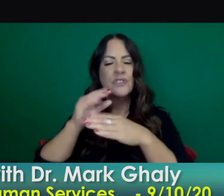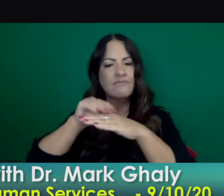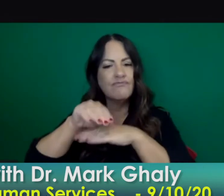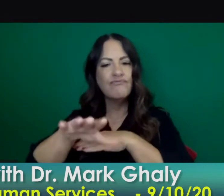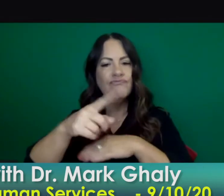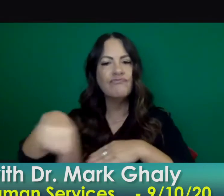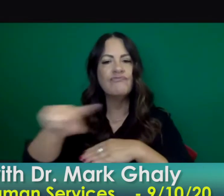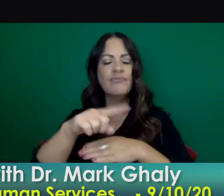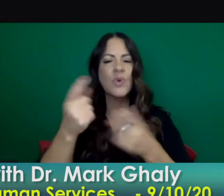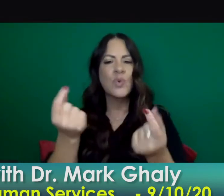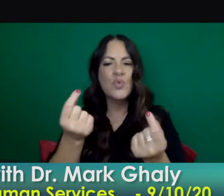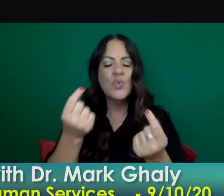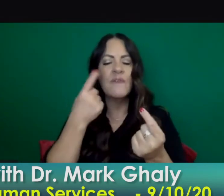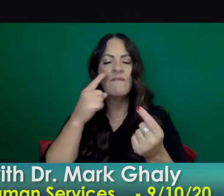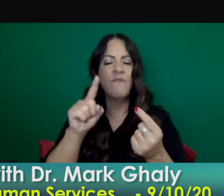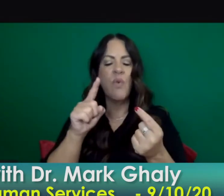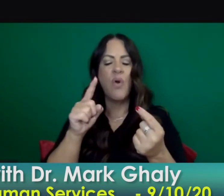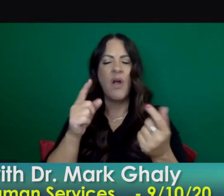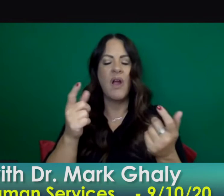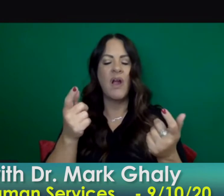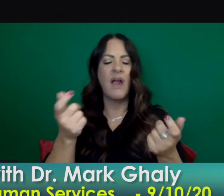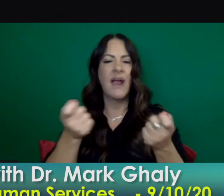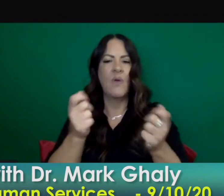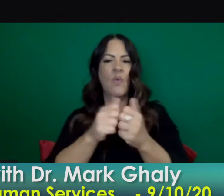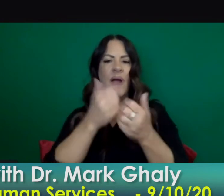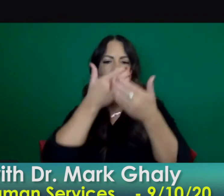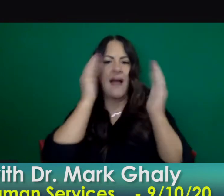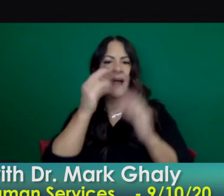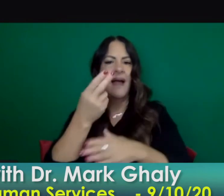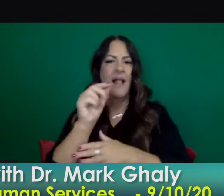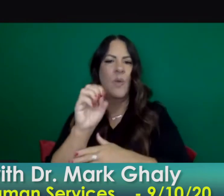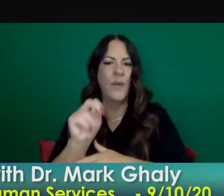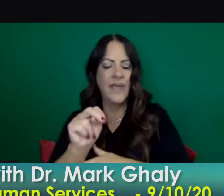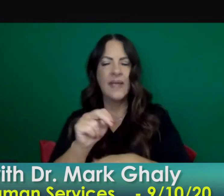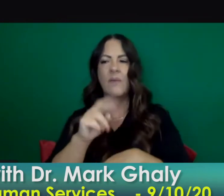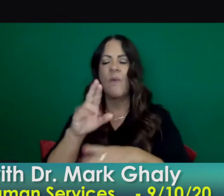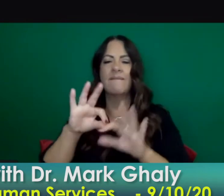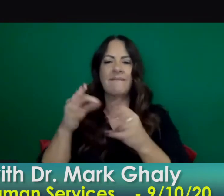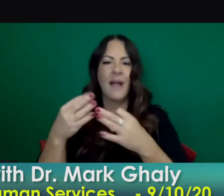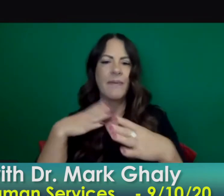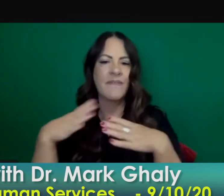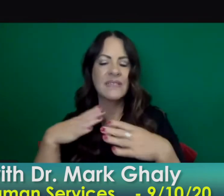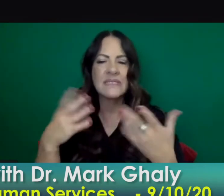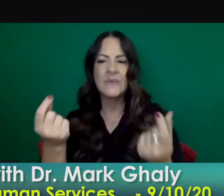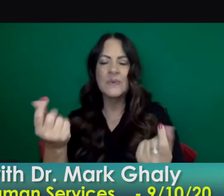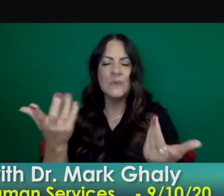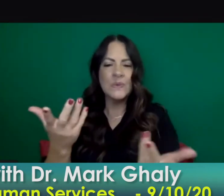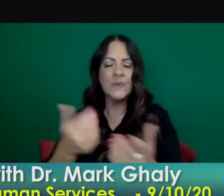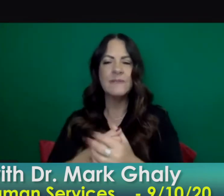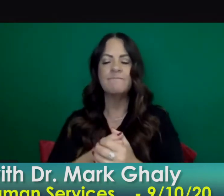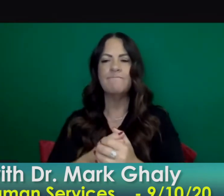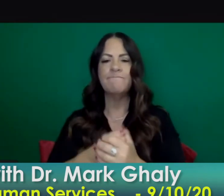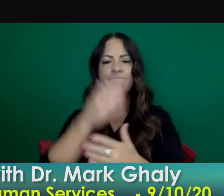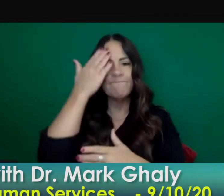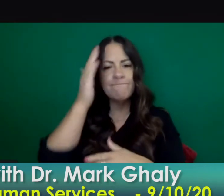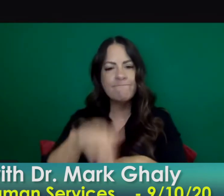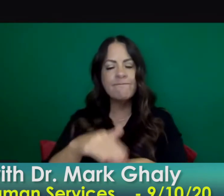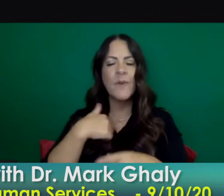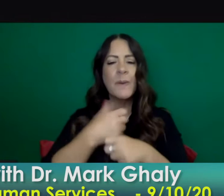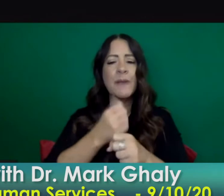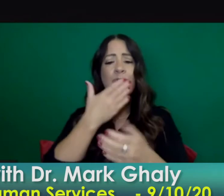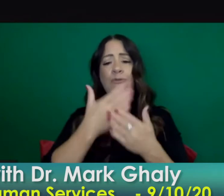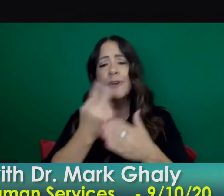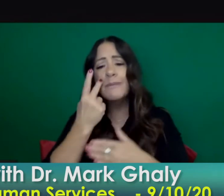role that halloween and other events really play not just in our memories and creating uh you know memories for our children